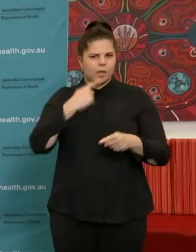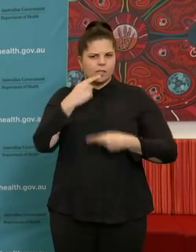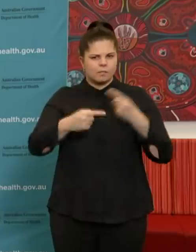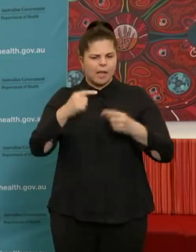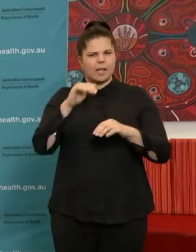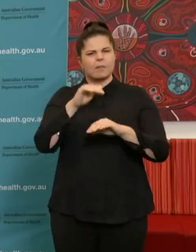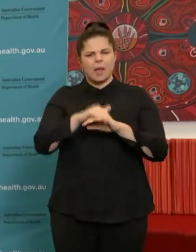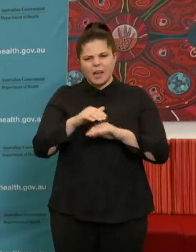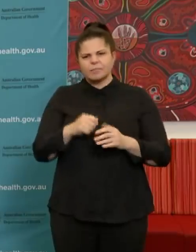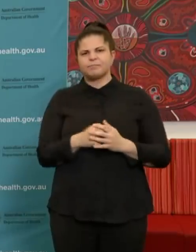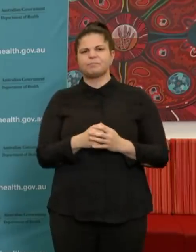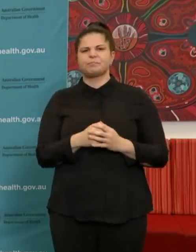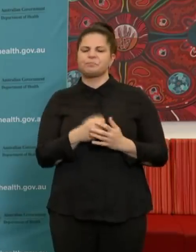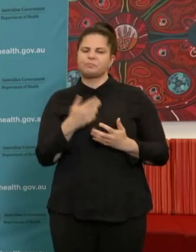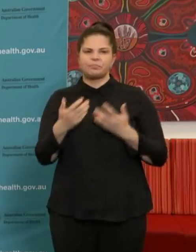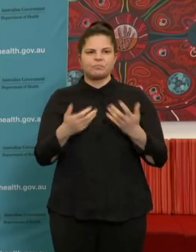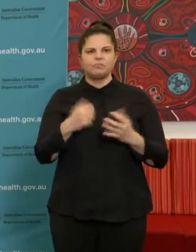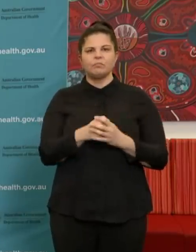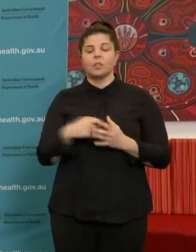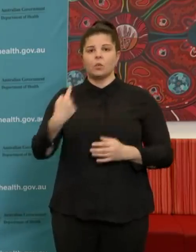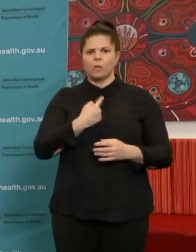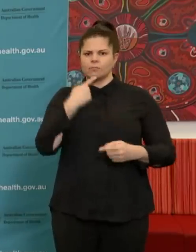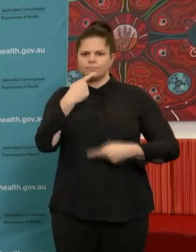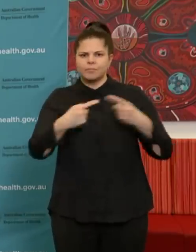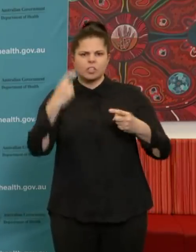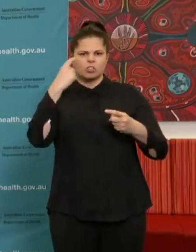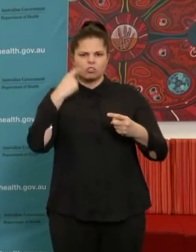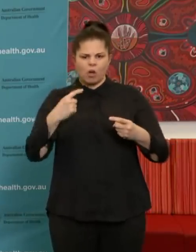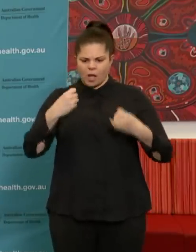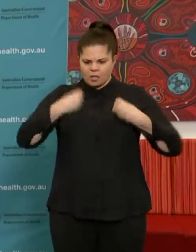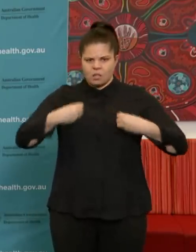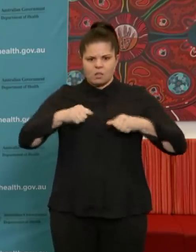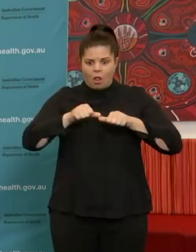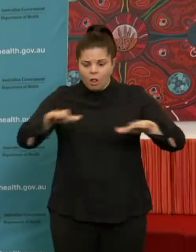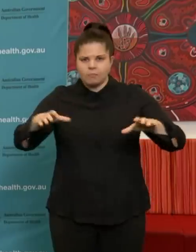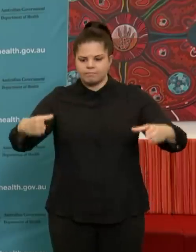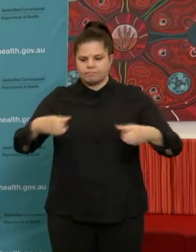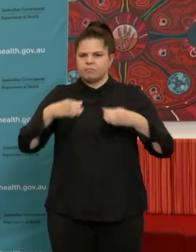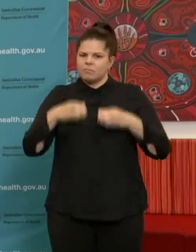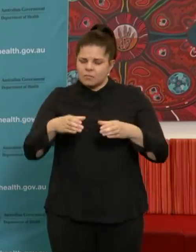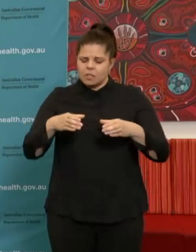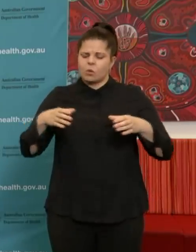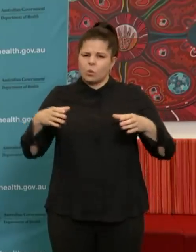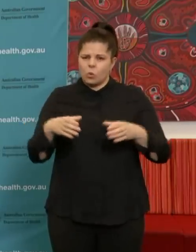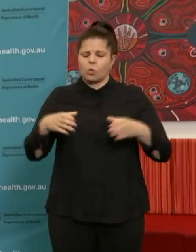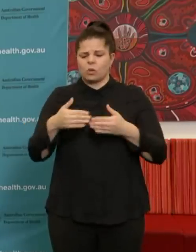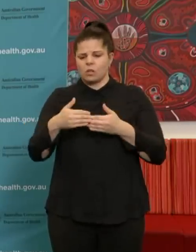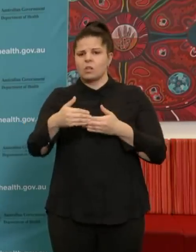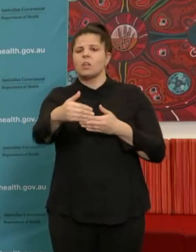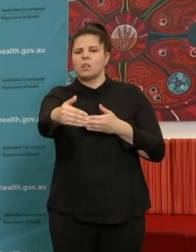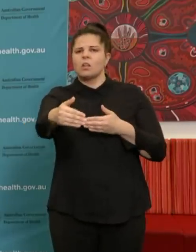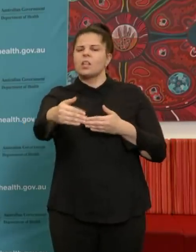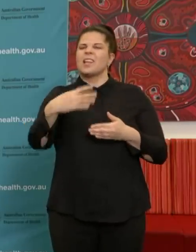that anything we try to do to slow the spread of the virus does take some time